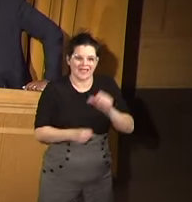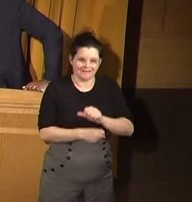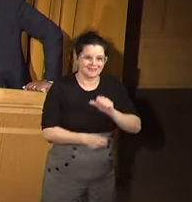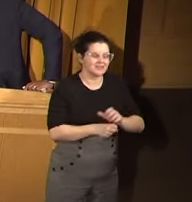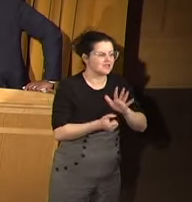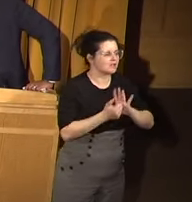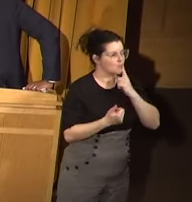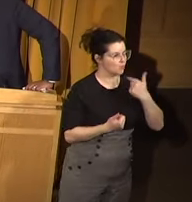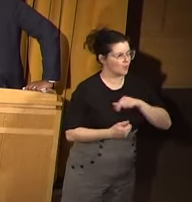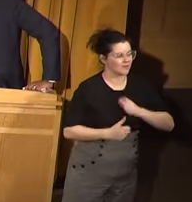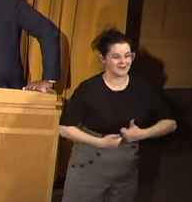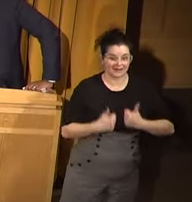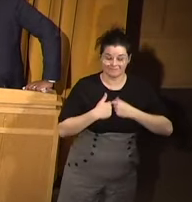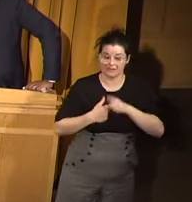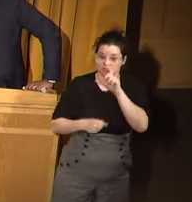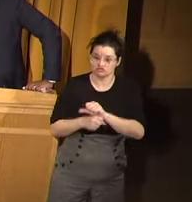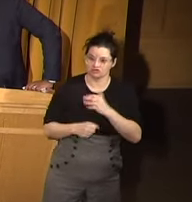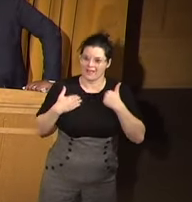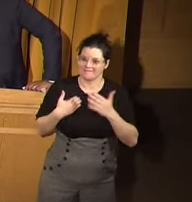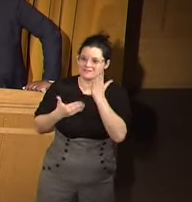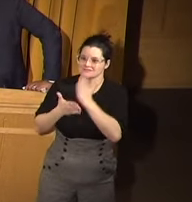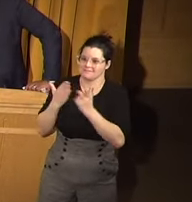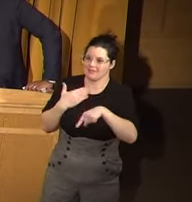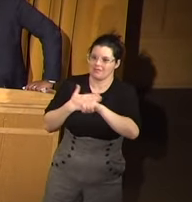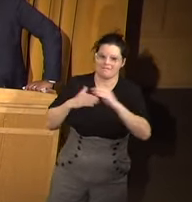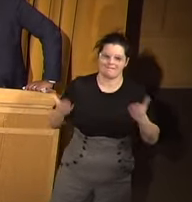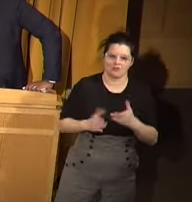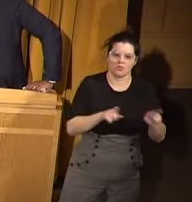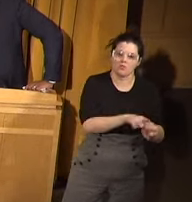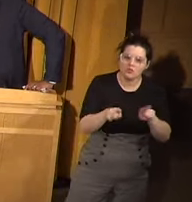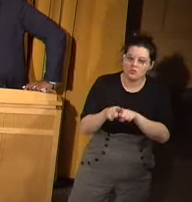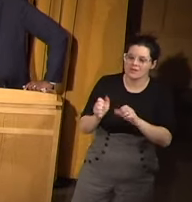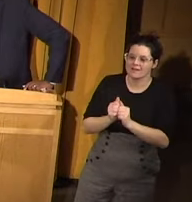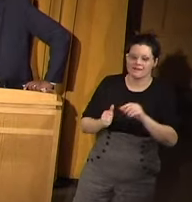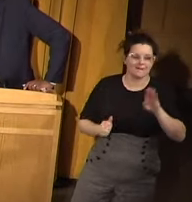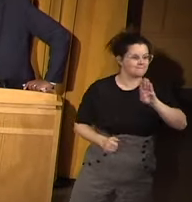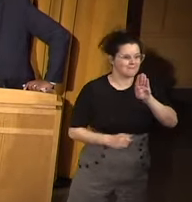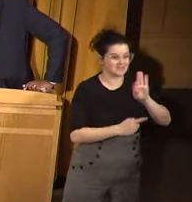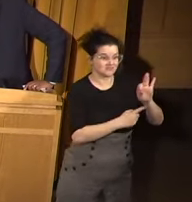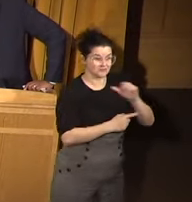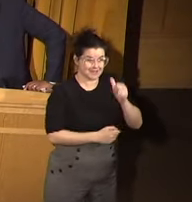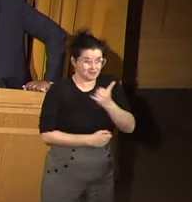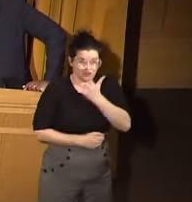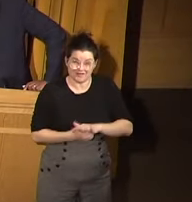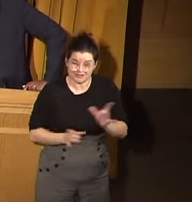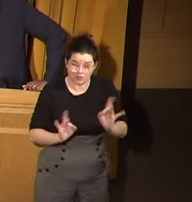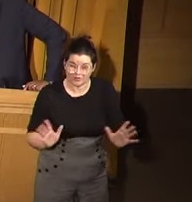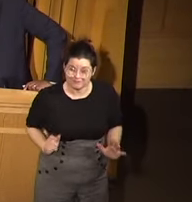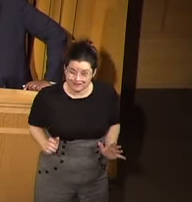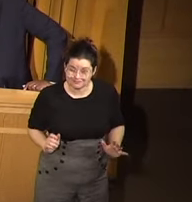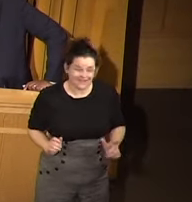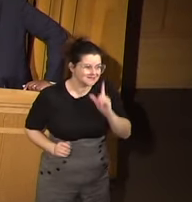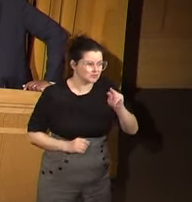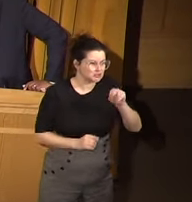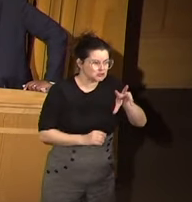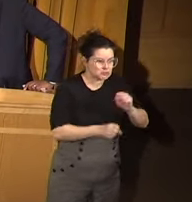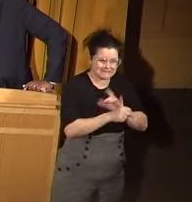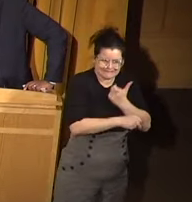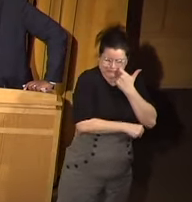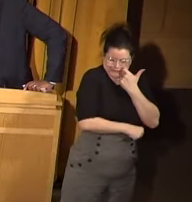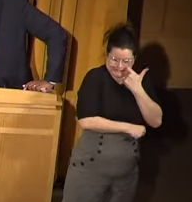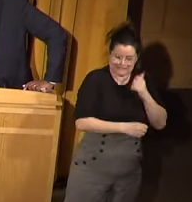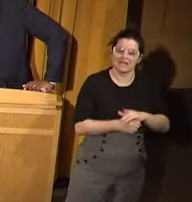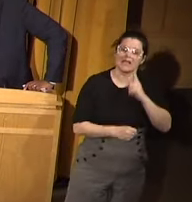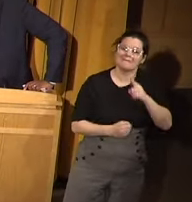of where we live. And I'm sure you have some of that here as well. Bakersfield, not wrong. It's hideous. I mean, they're in the news just recently.